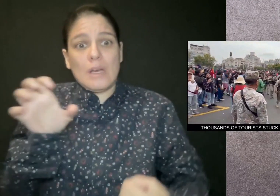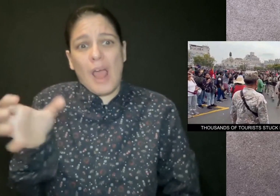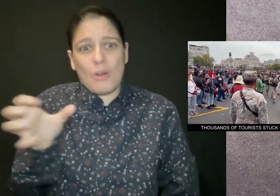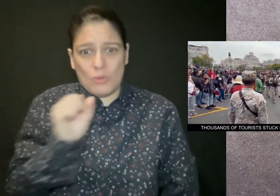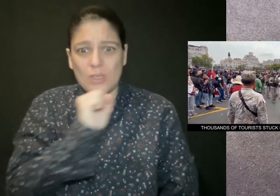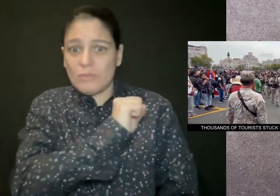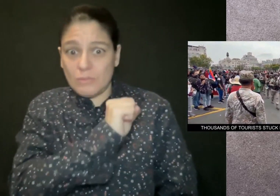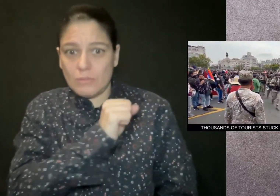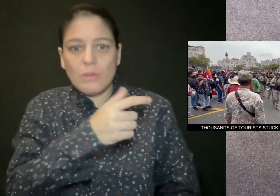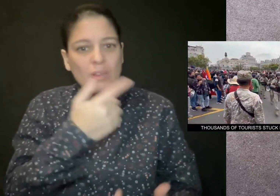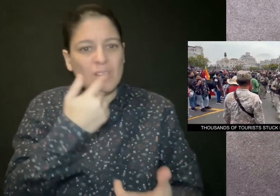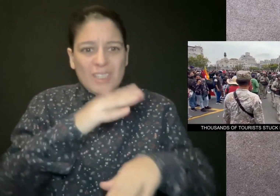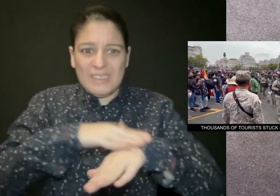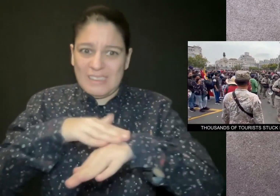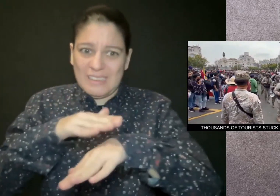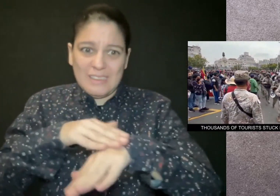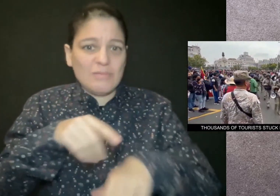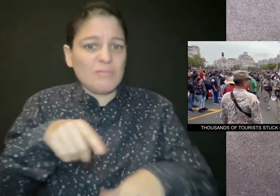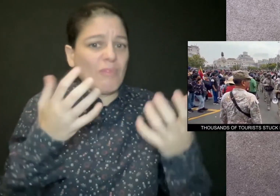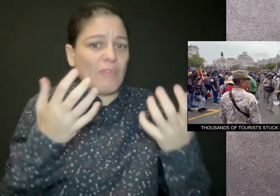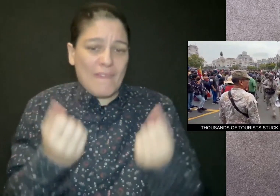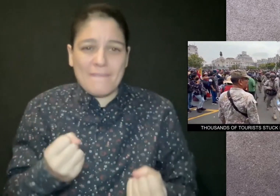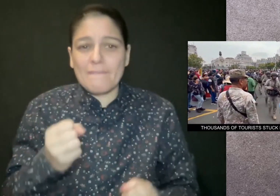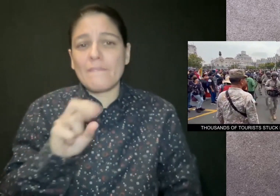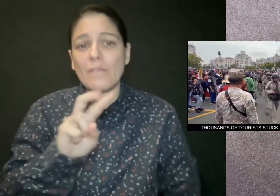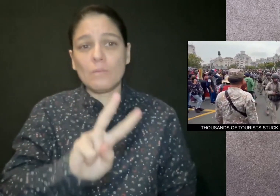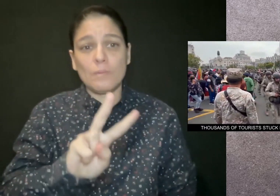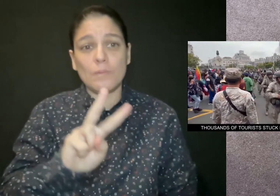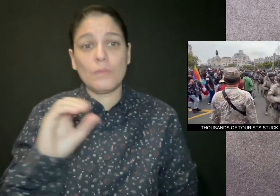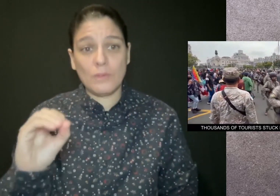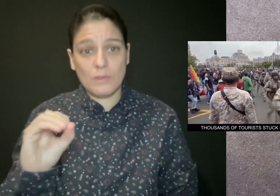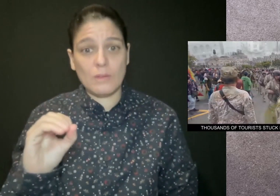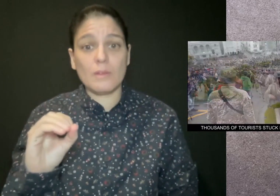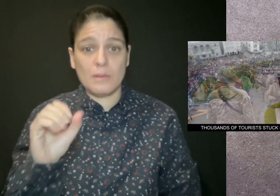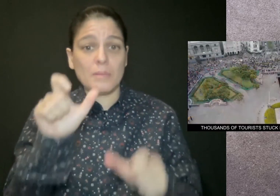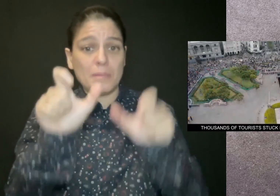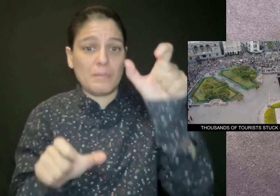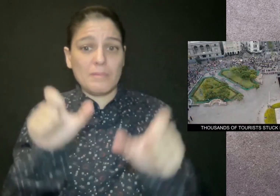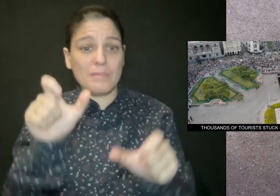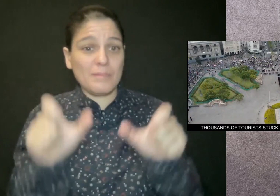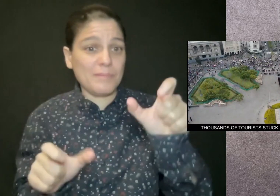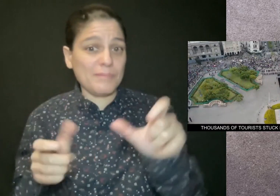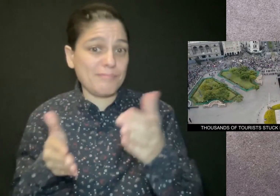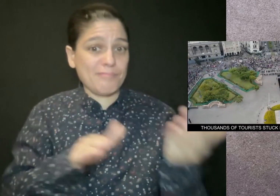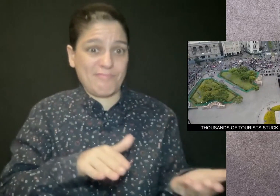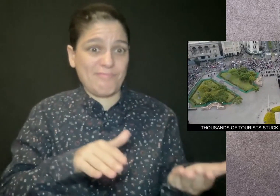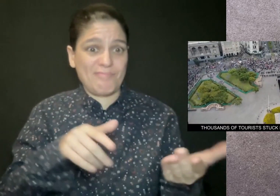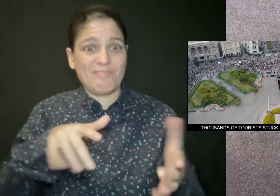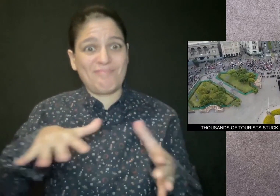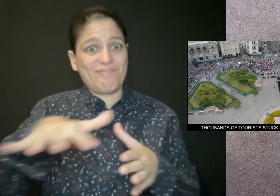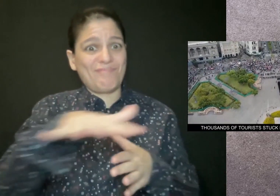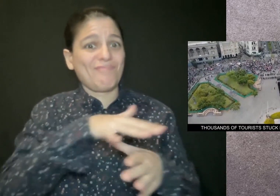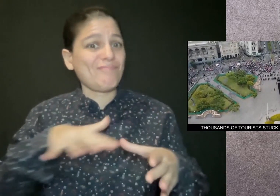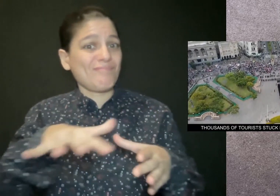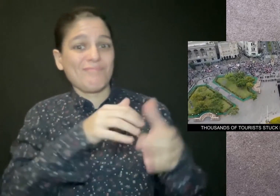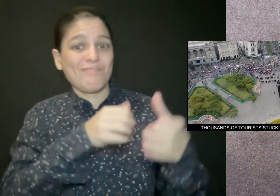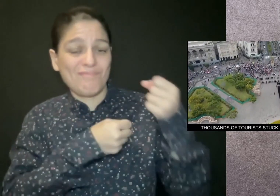The country's health ministry reported at least 20 people have died in demonstrations over the